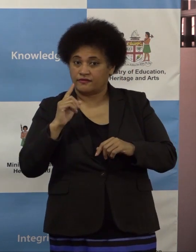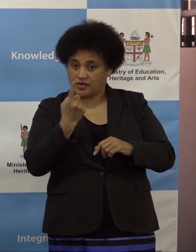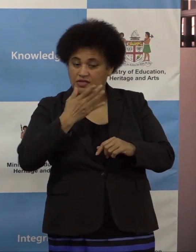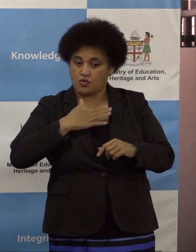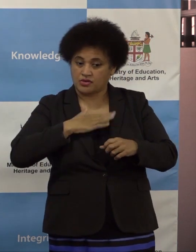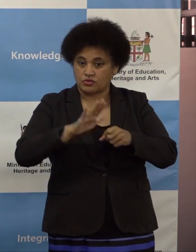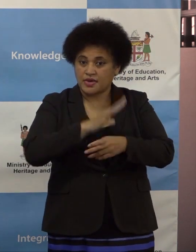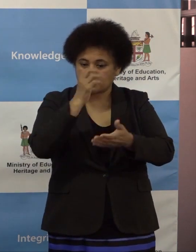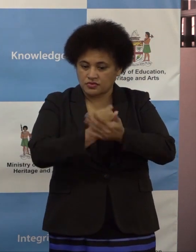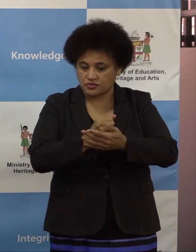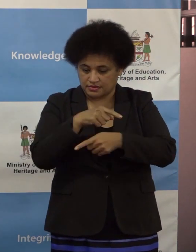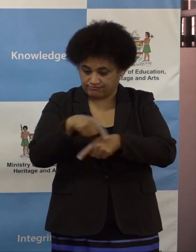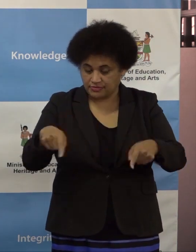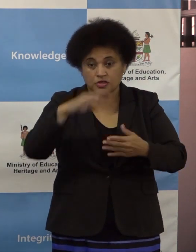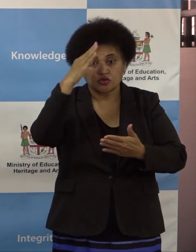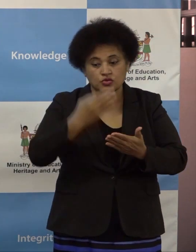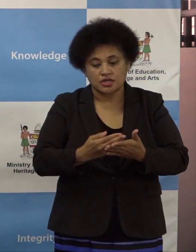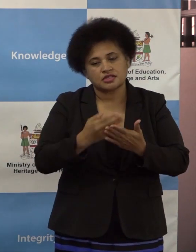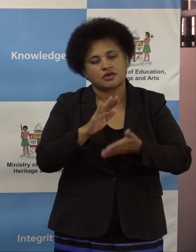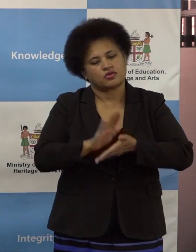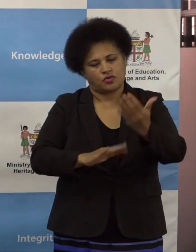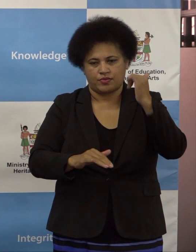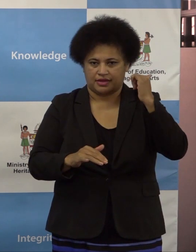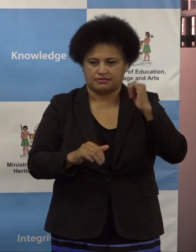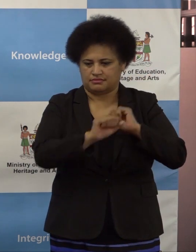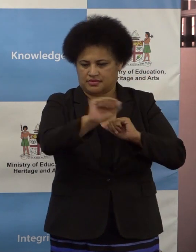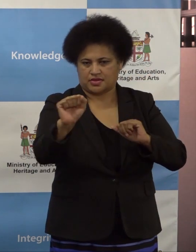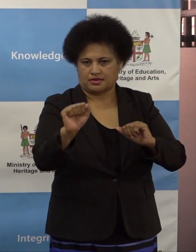kids are back into the area of residence.